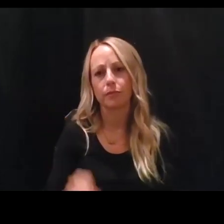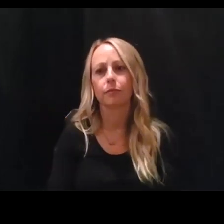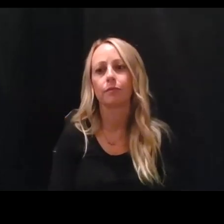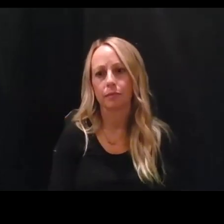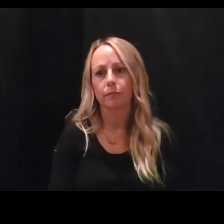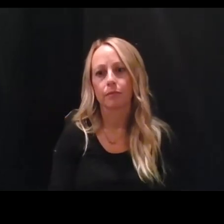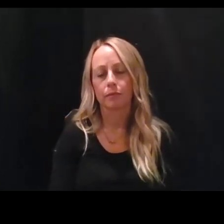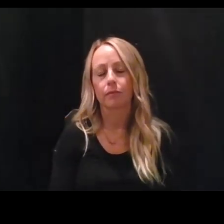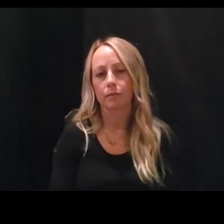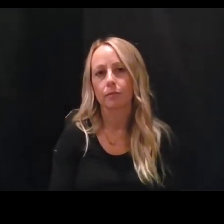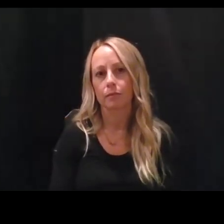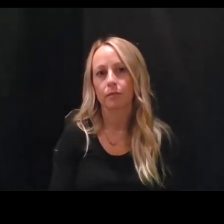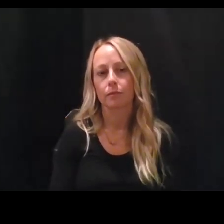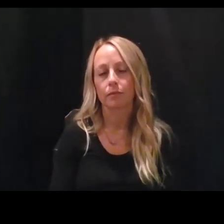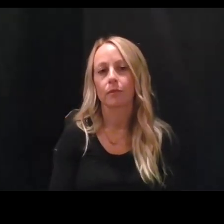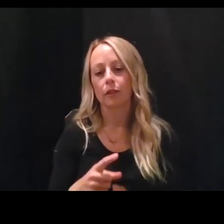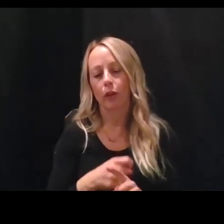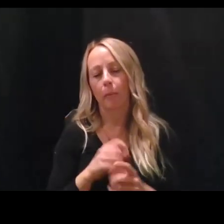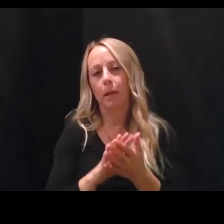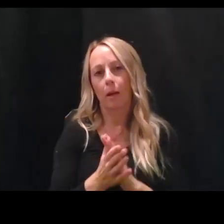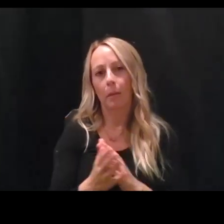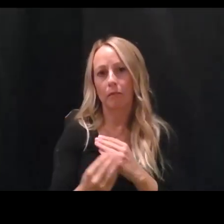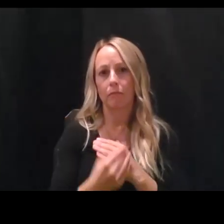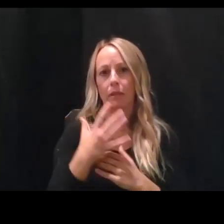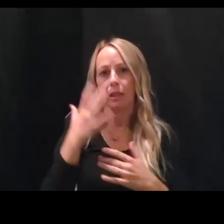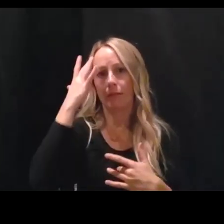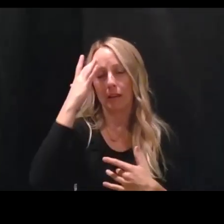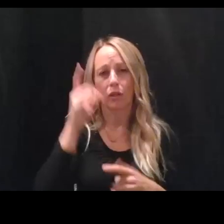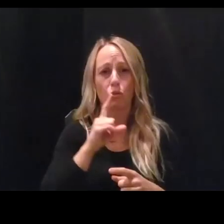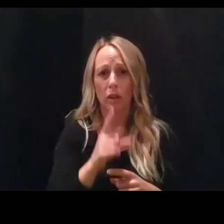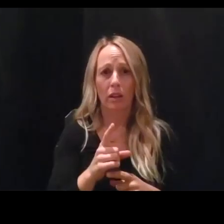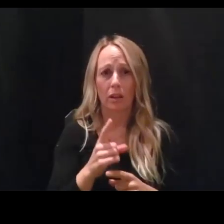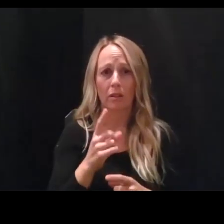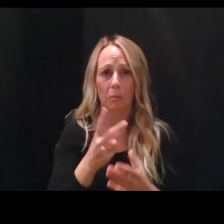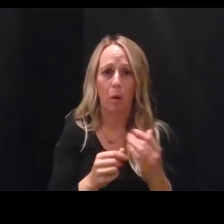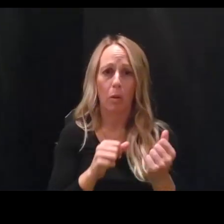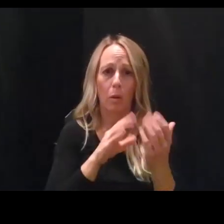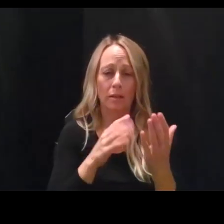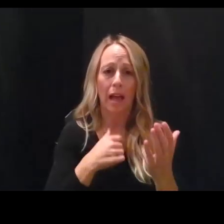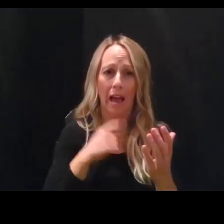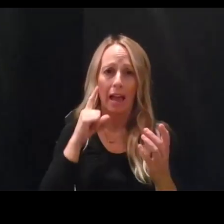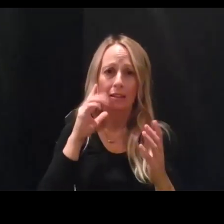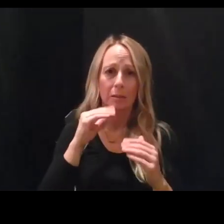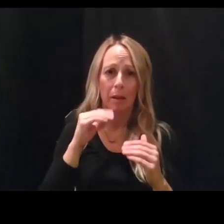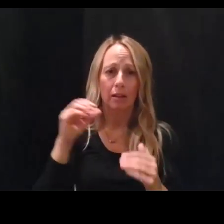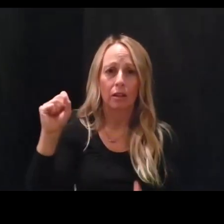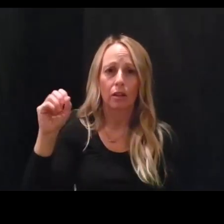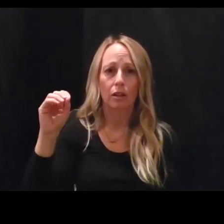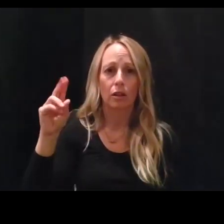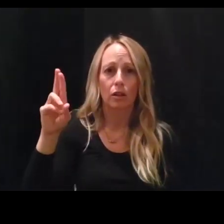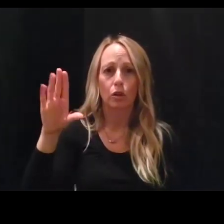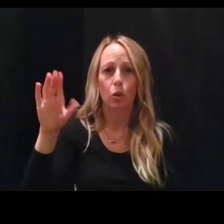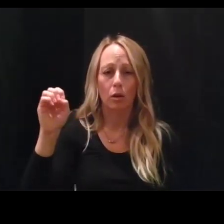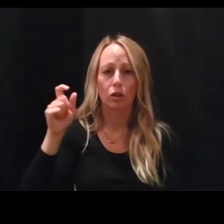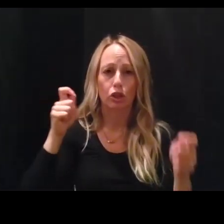uh, from becoming infected. So it's both ways. I suspect source control is more important, uh,